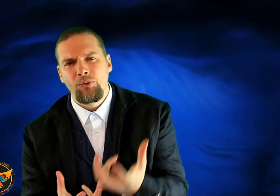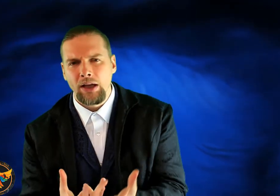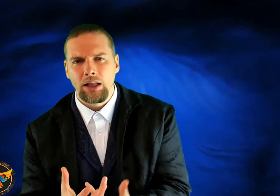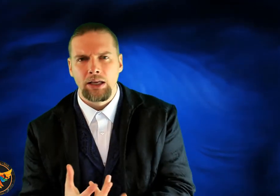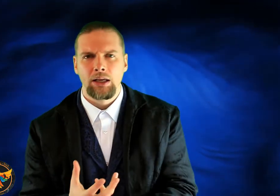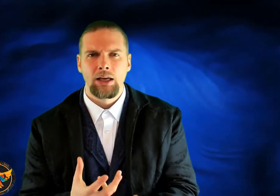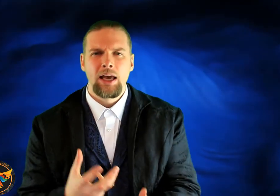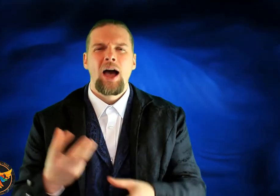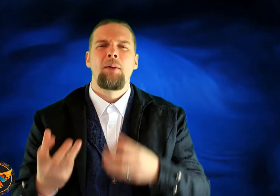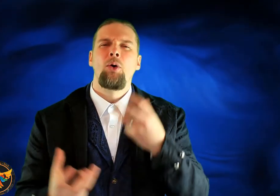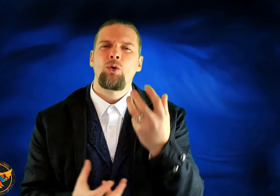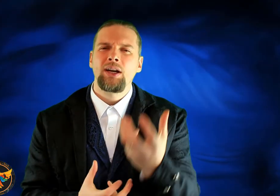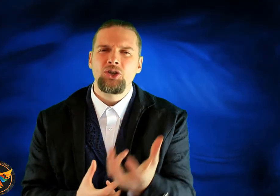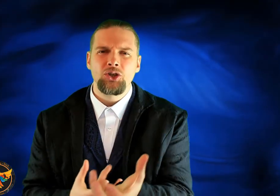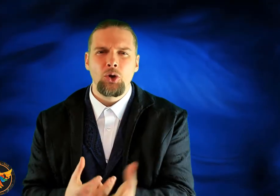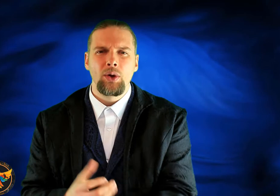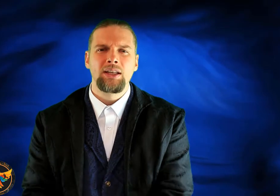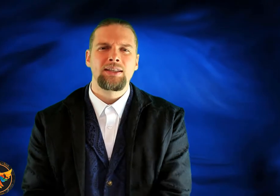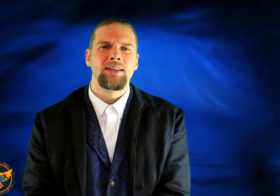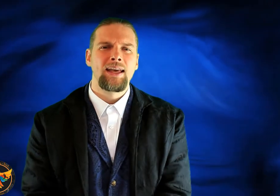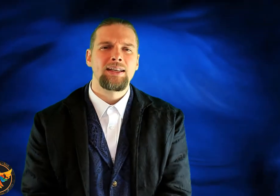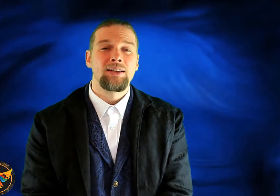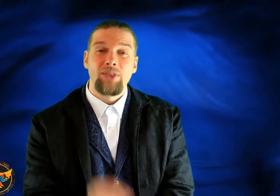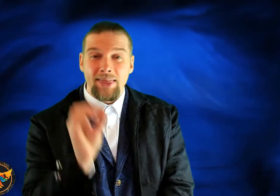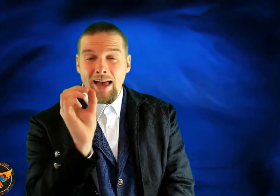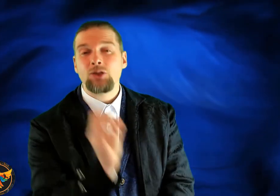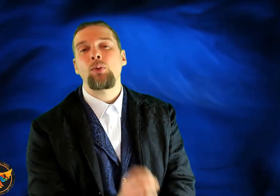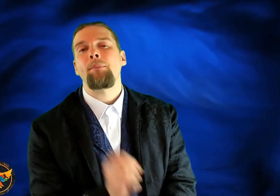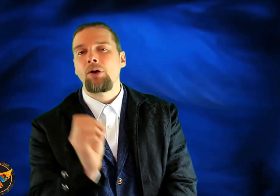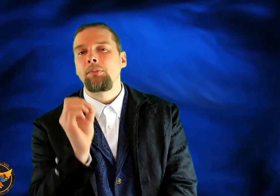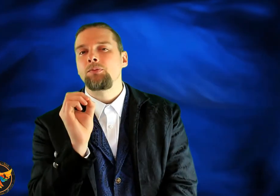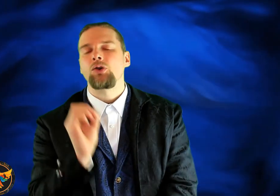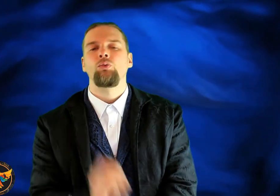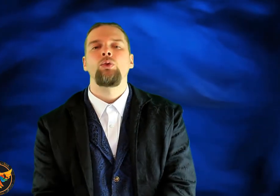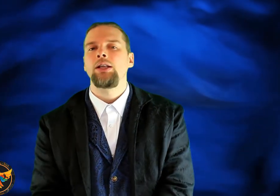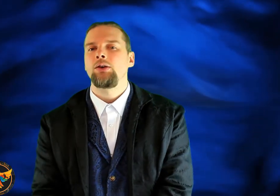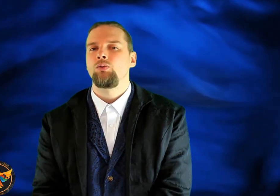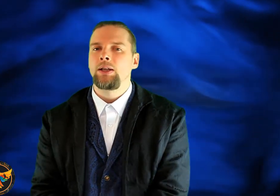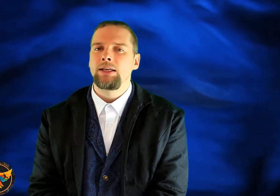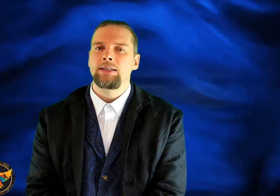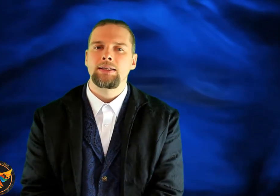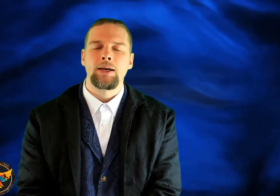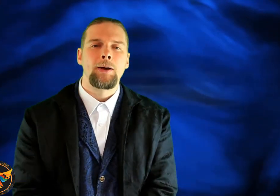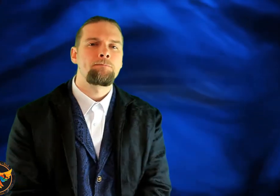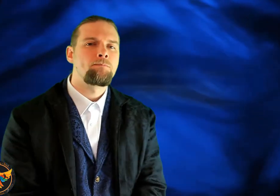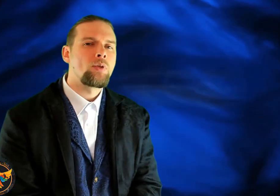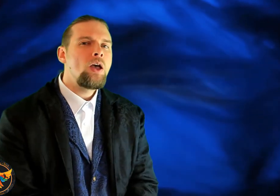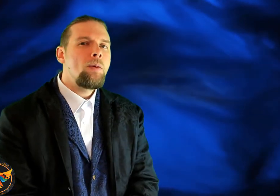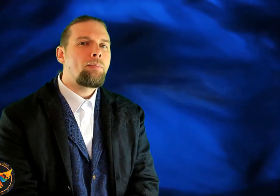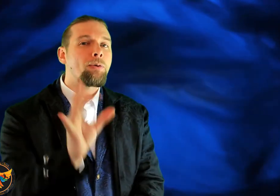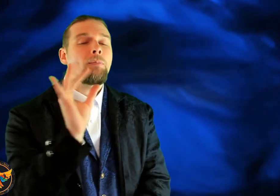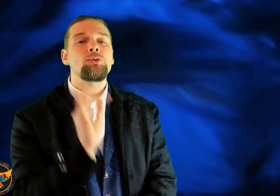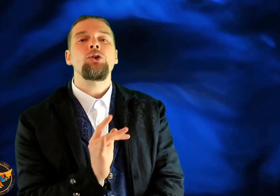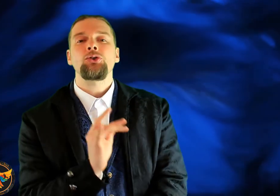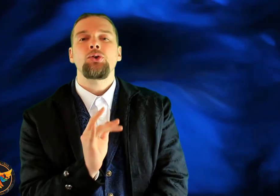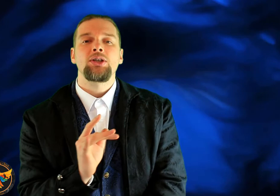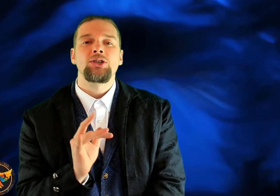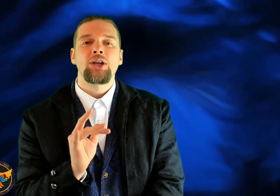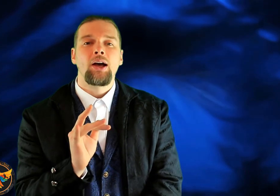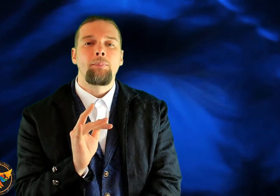feeling, and more energy's going into the negative. Then that's when problems can really, really start. But problems also can start